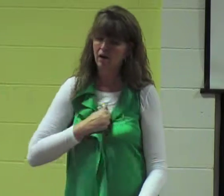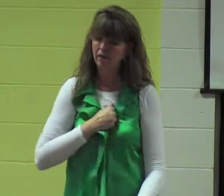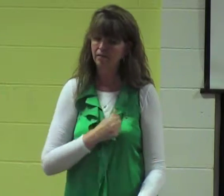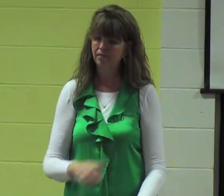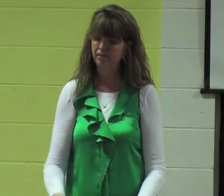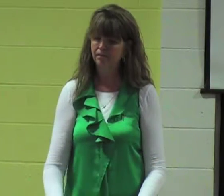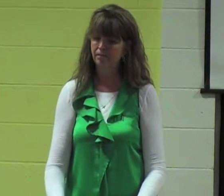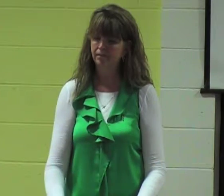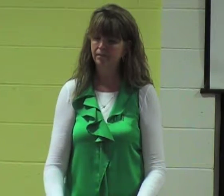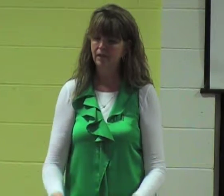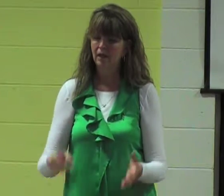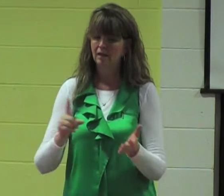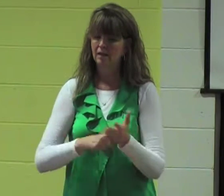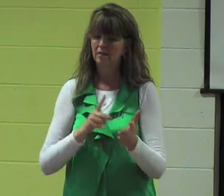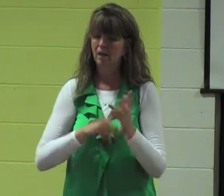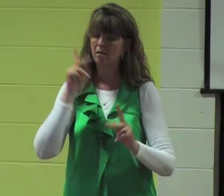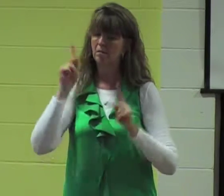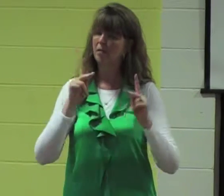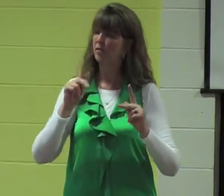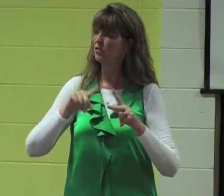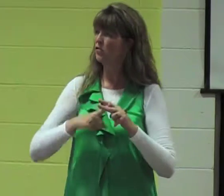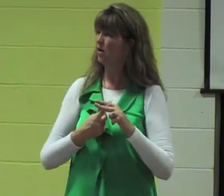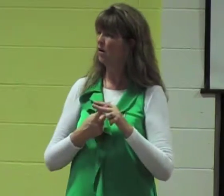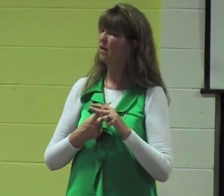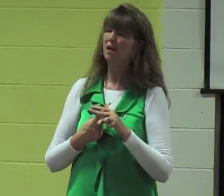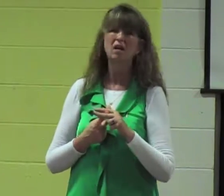like that sometimes you even may begin to doubt yourself